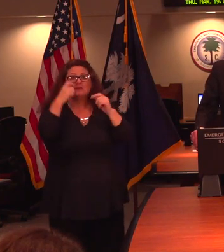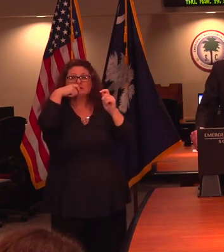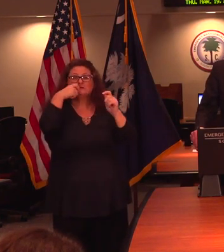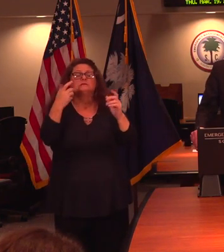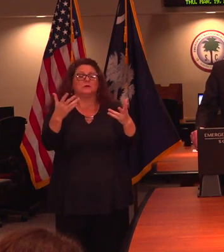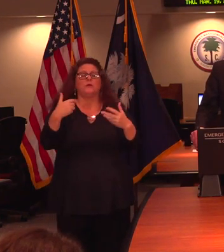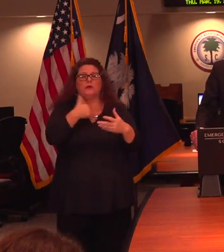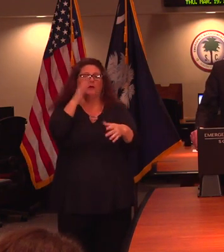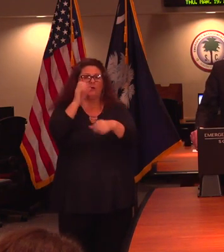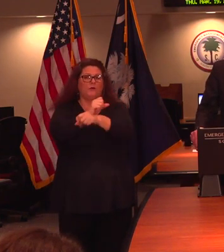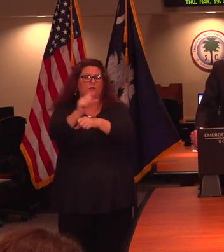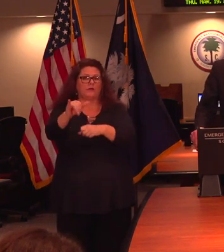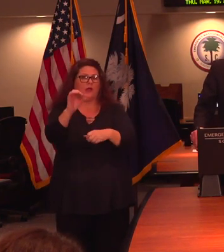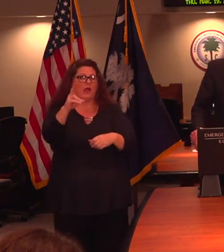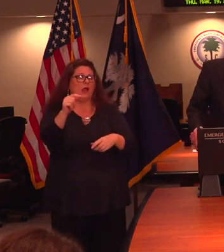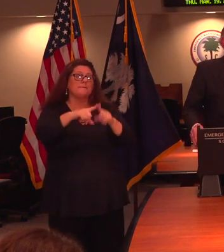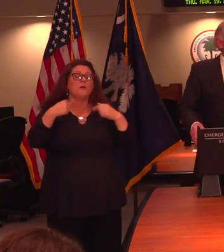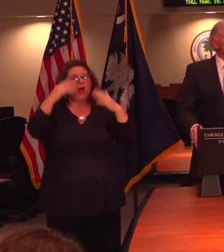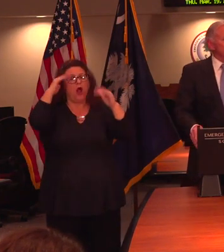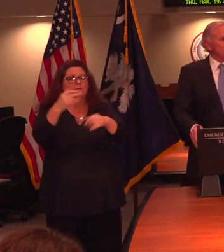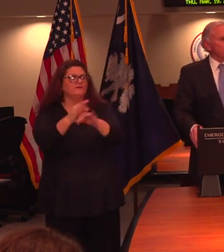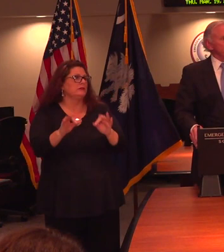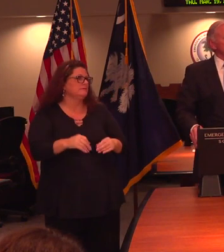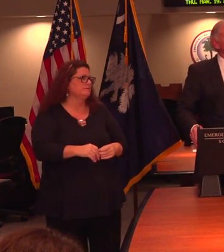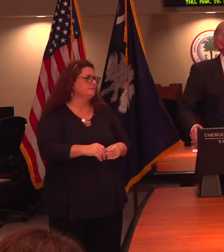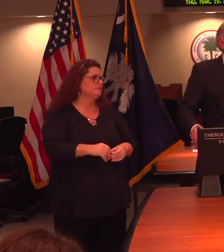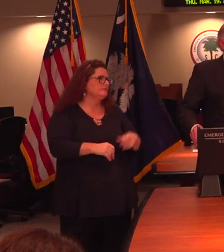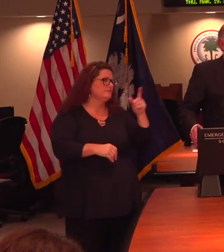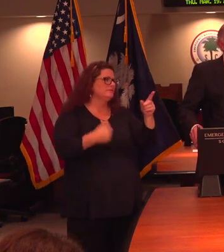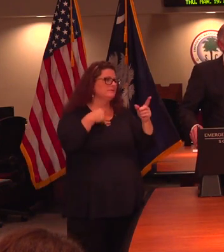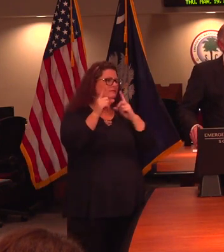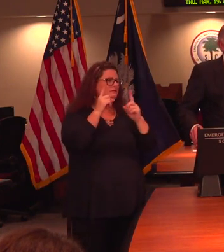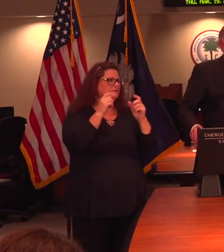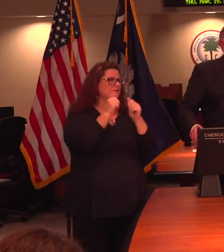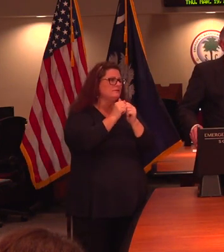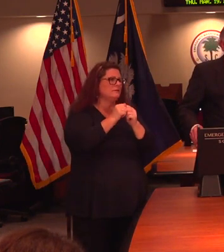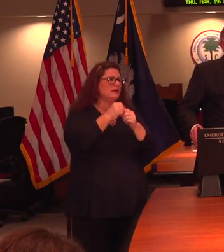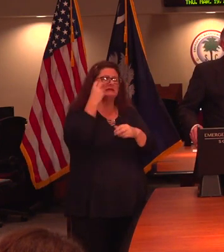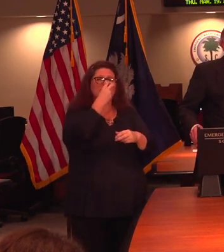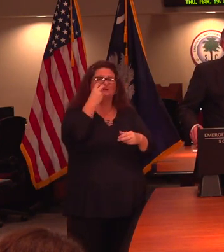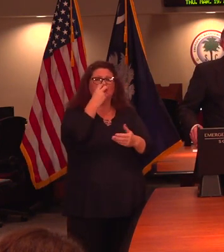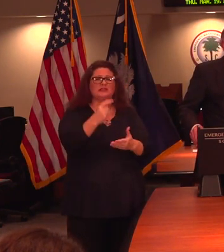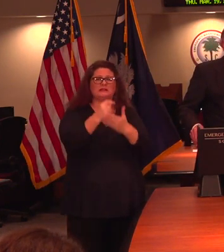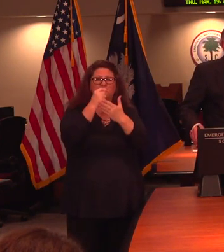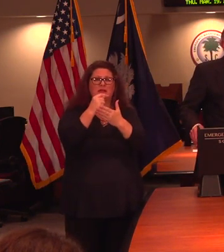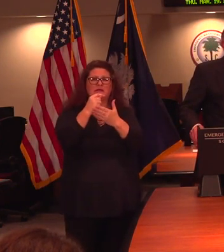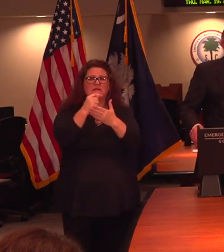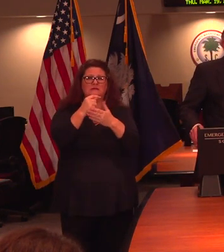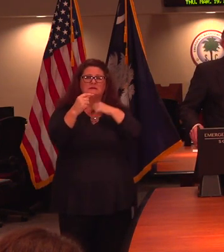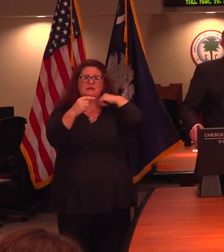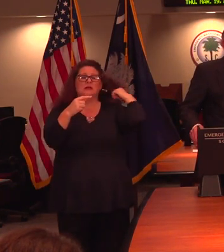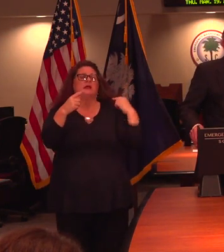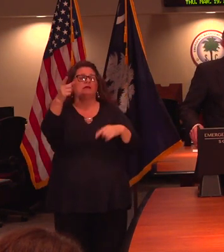charge as well. Governor, I have one last question. We've been talking to some speech therapists from Title I schools who are worried they can't tele-teach because it